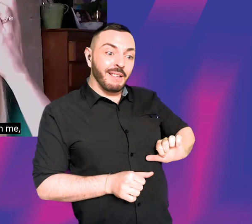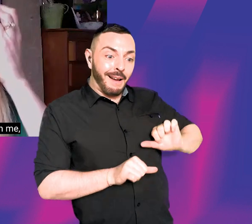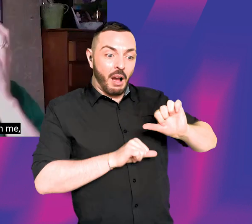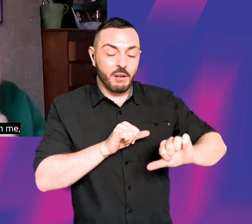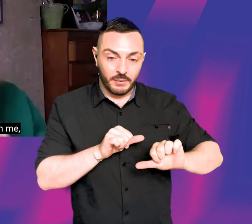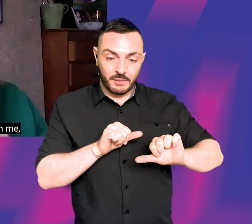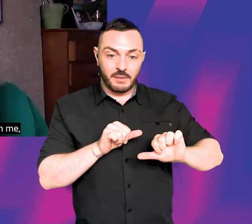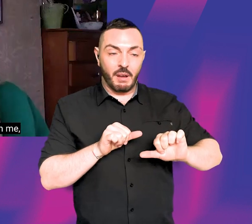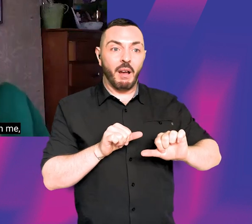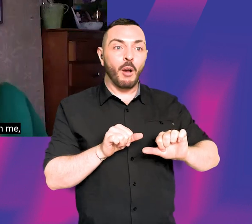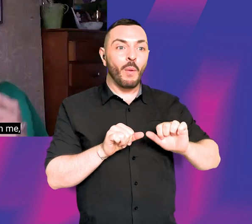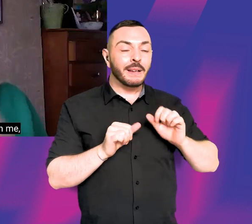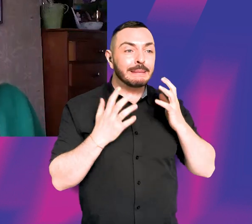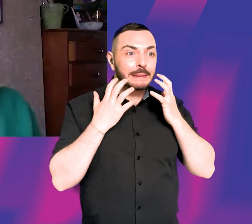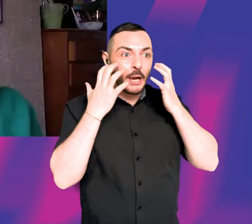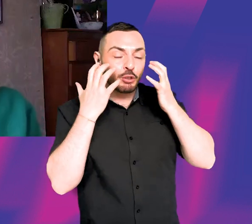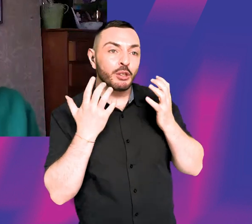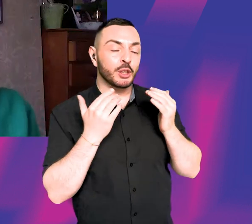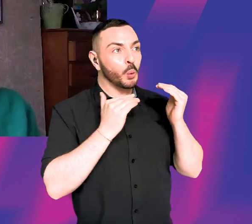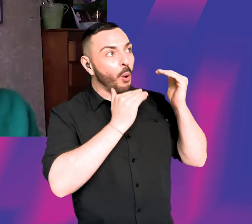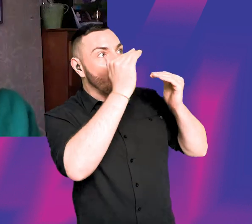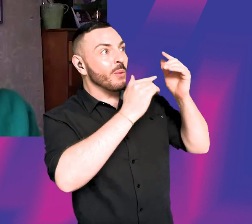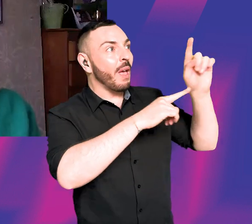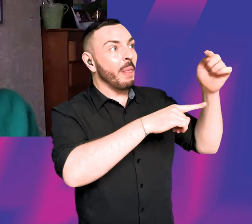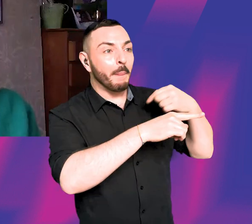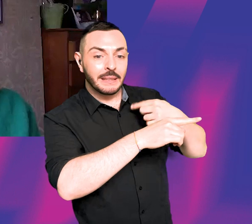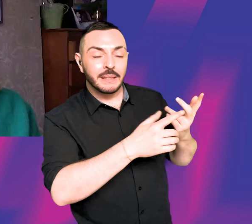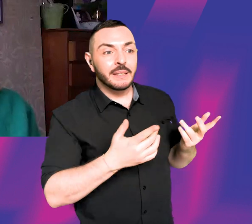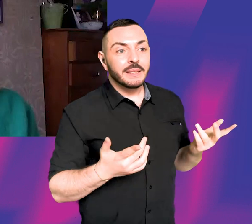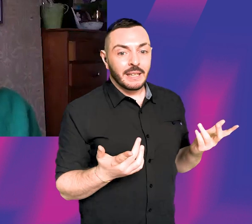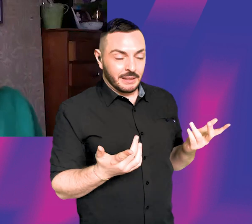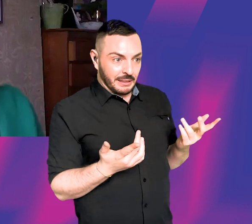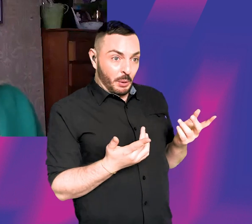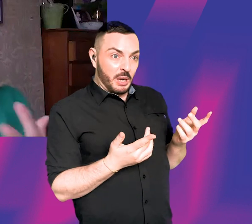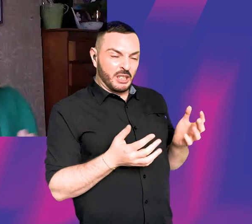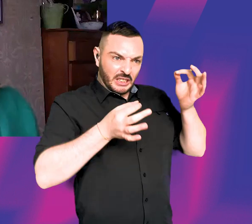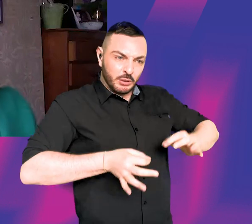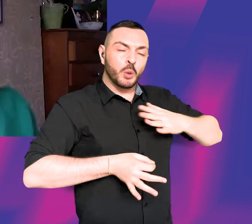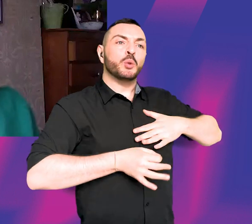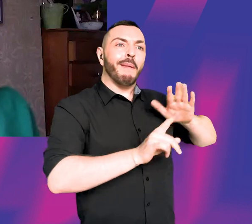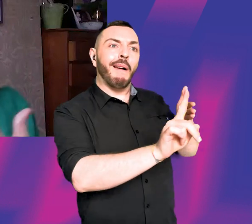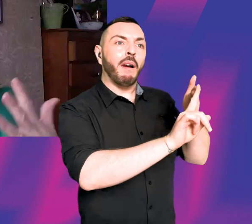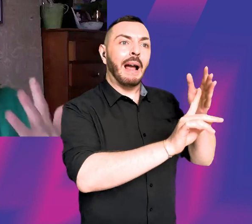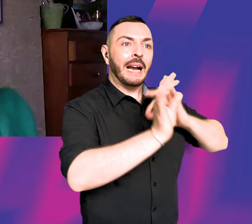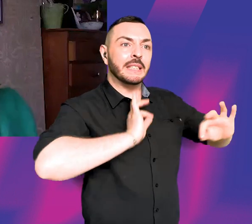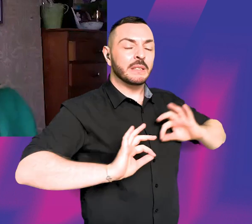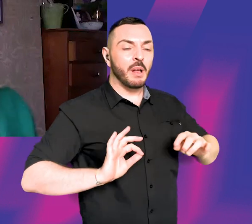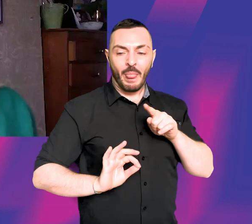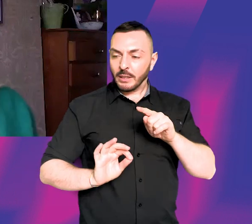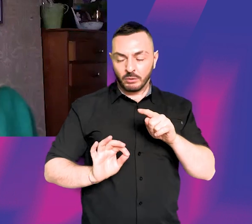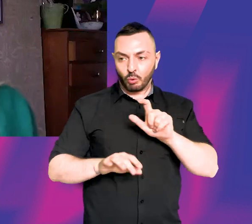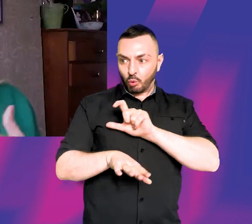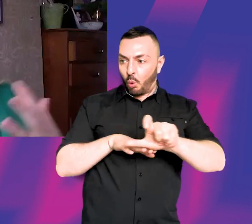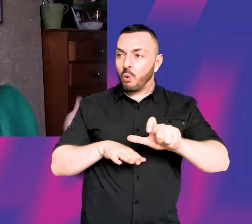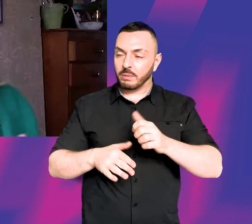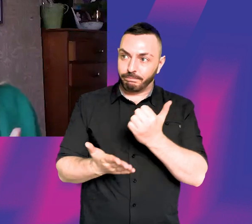with teenagers who were much older than me, like really, who were very serious about becoming actors. And that course was incredible. Like